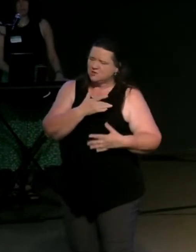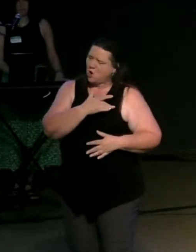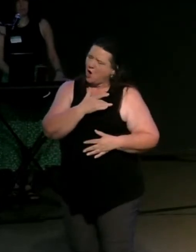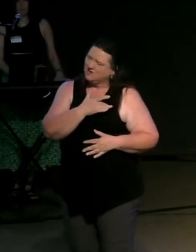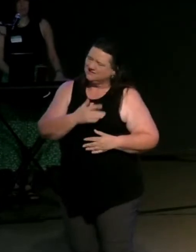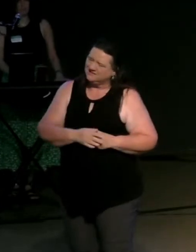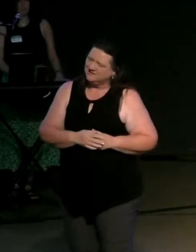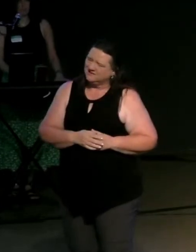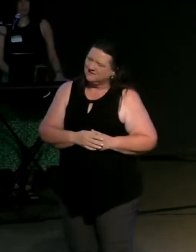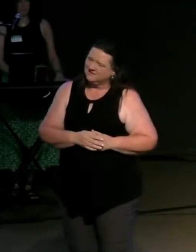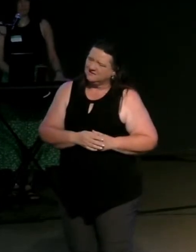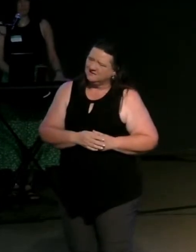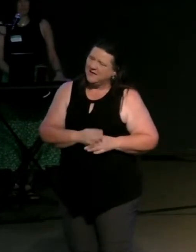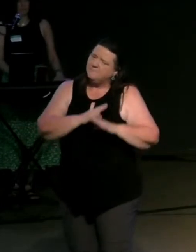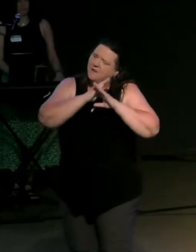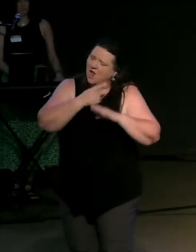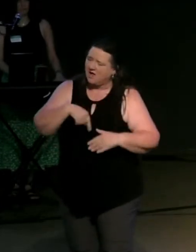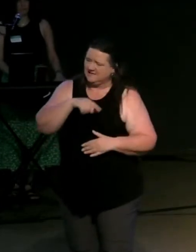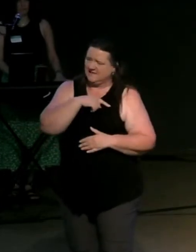holds us back